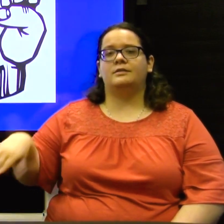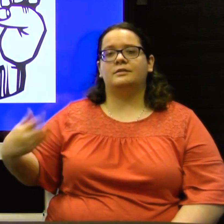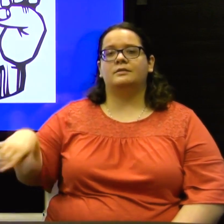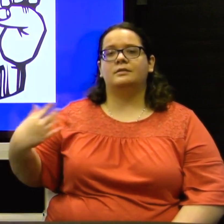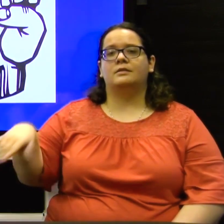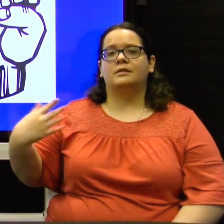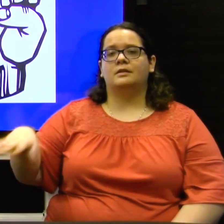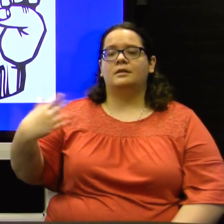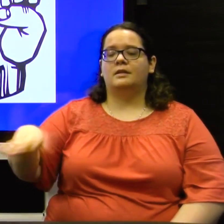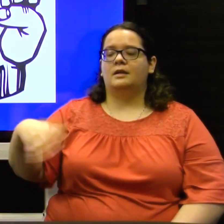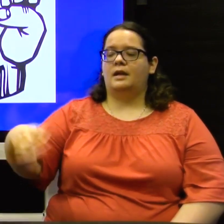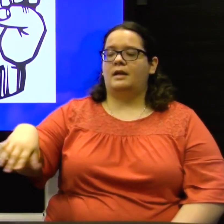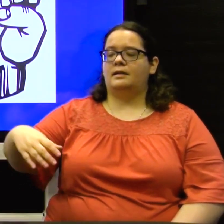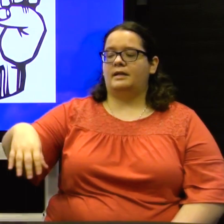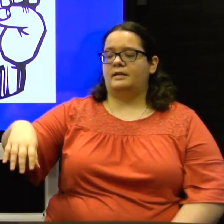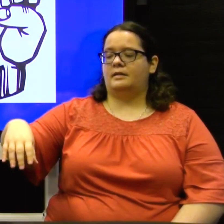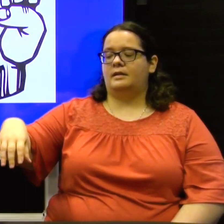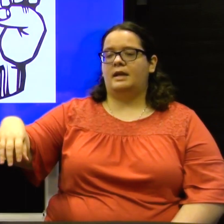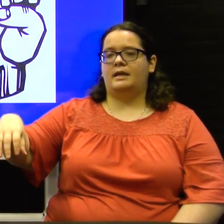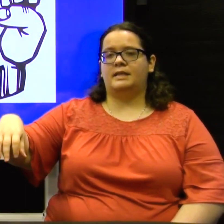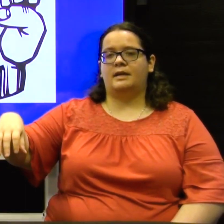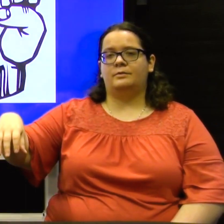and let it hang down.